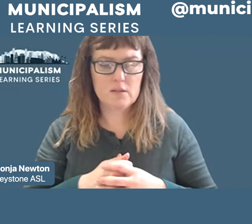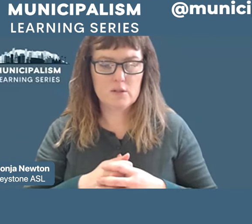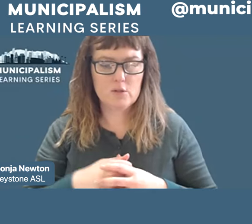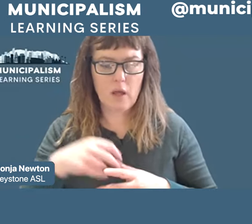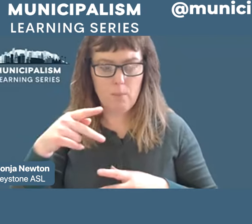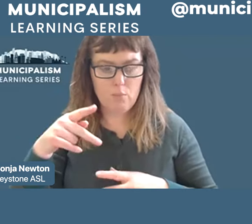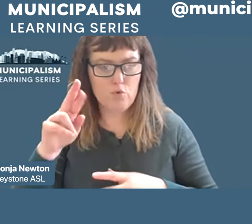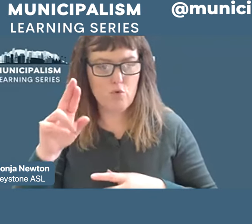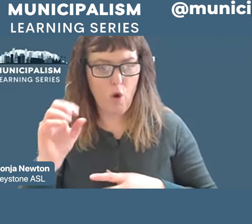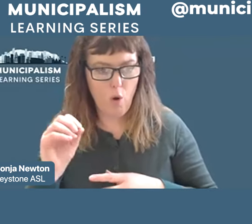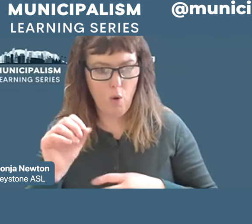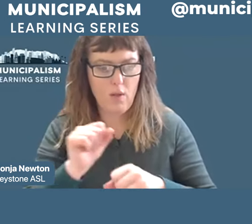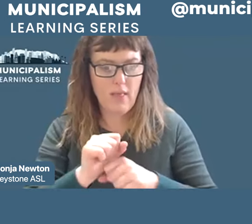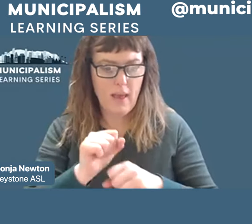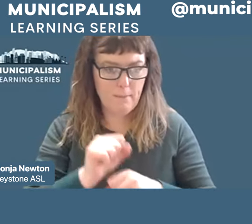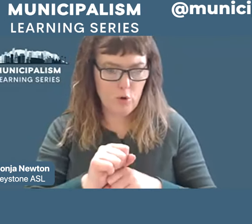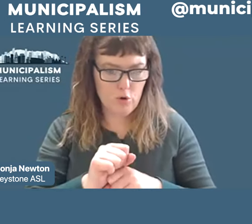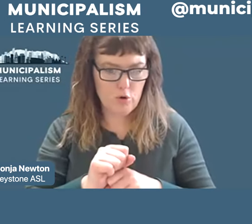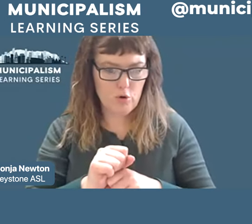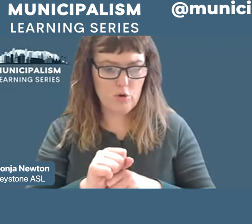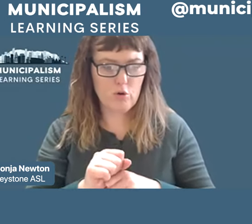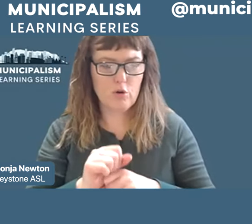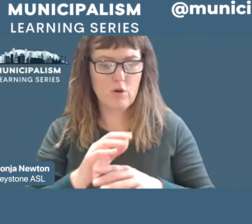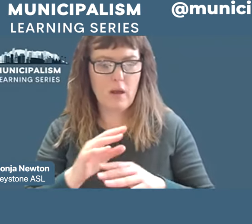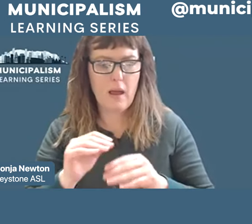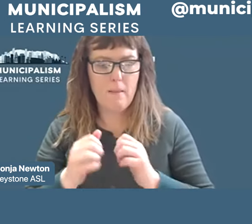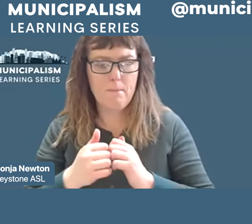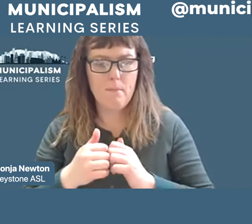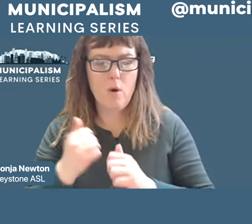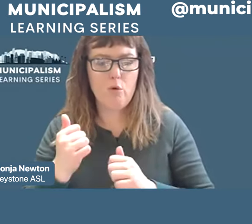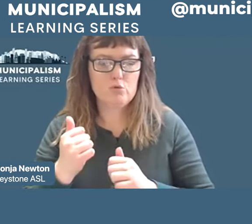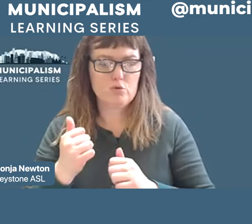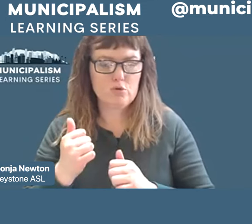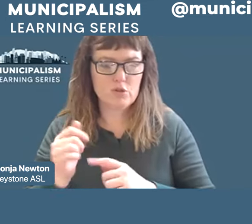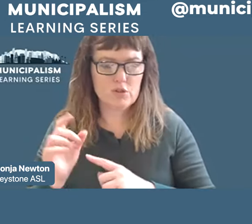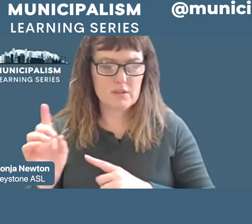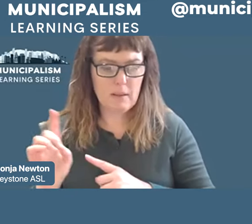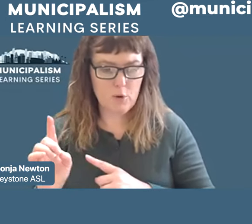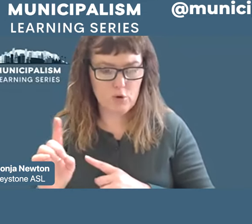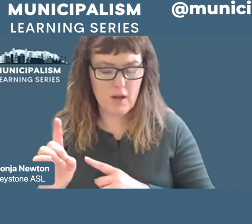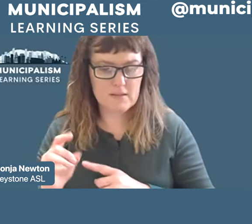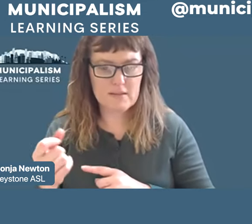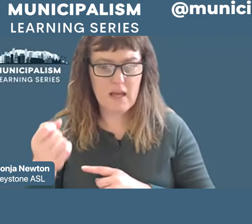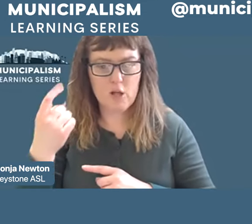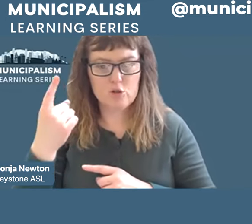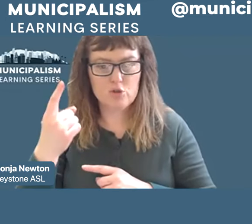members are registered at Democrats who understand that at least at the local level